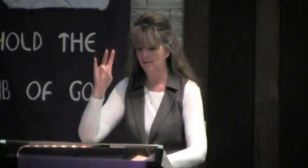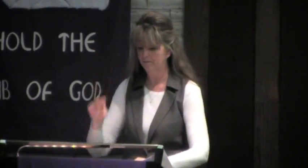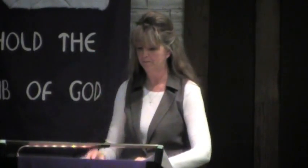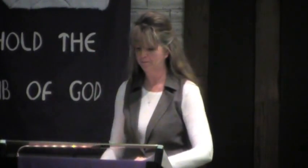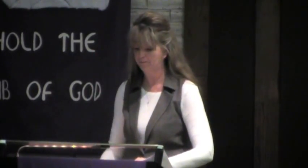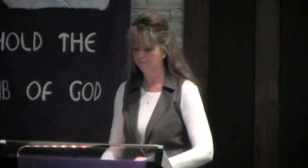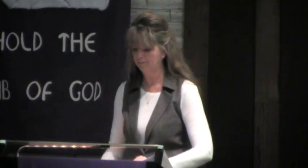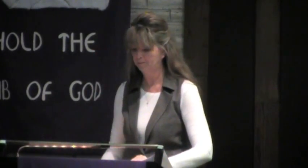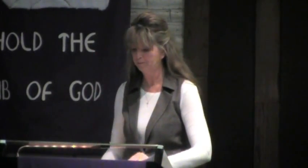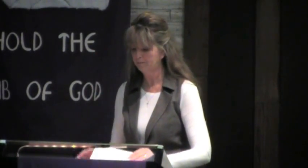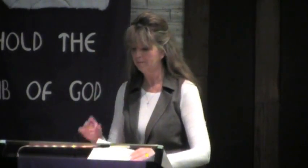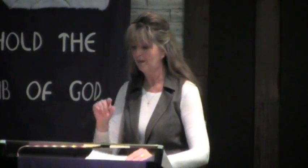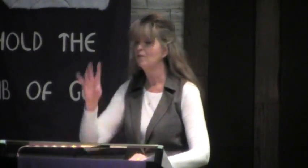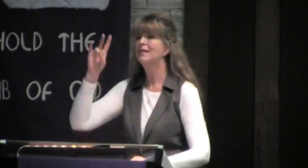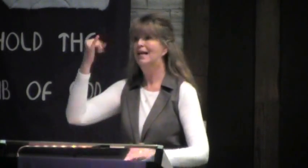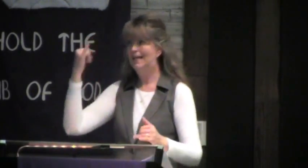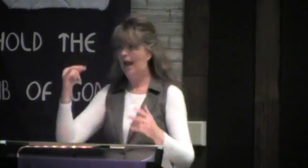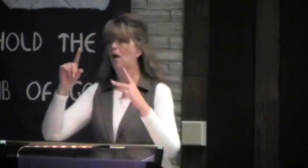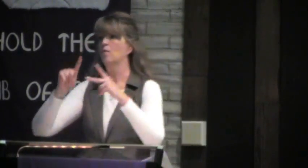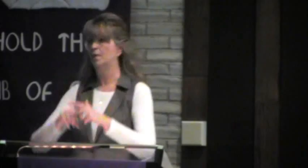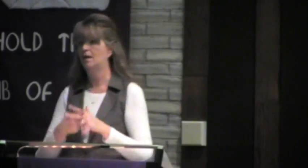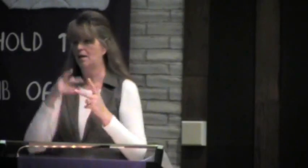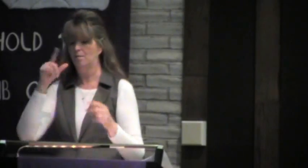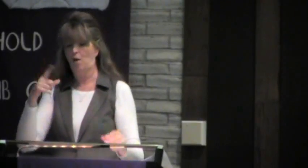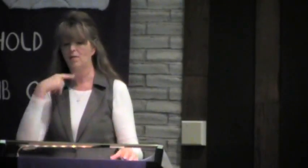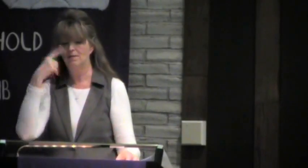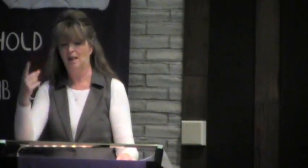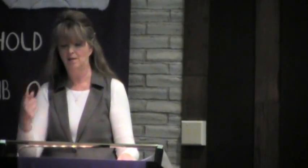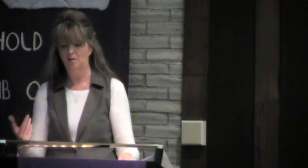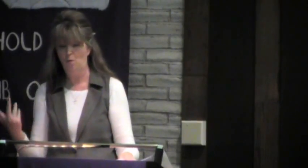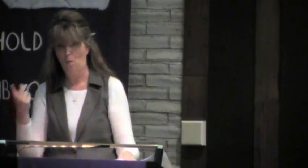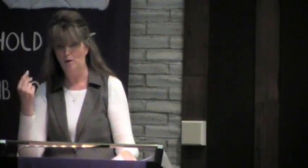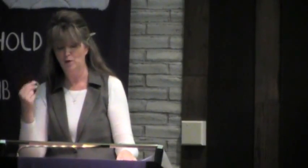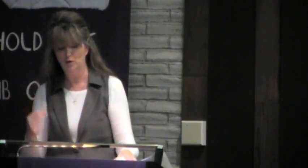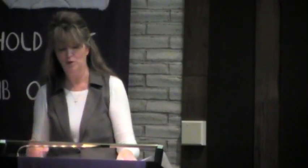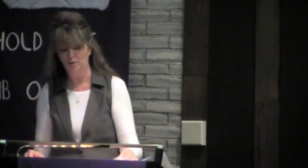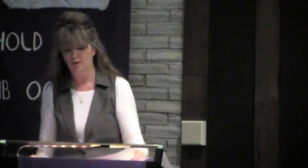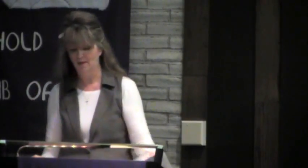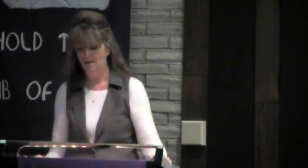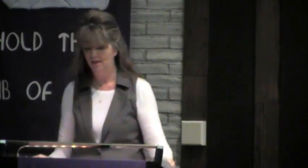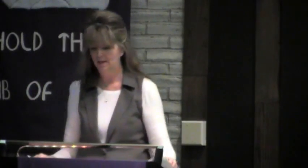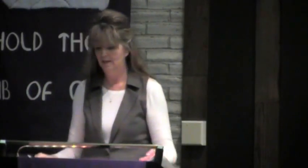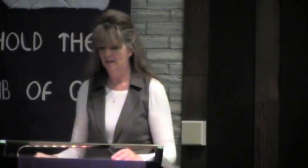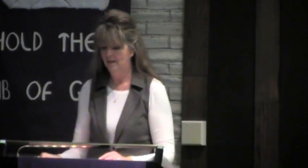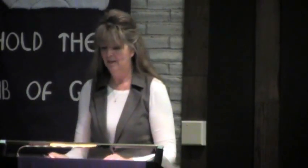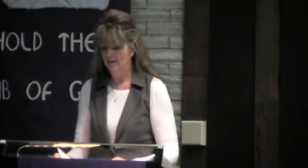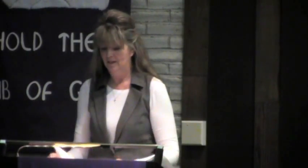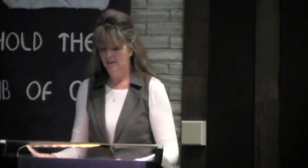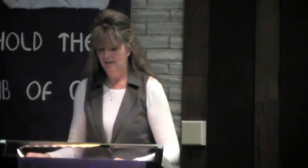big mistake. Now, verse 7 says, now here's where Paul starts to be a little more